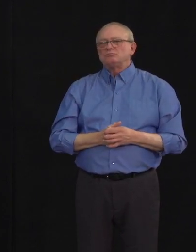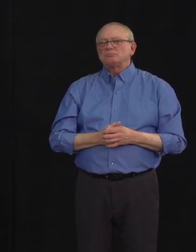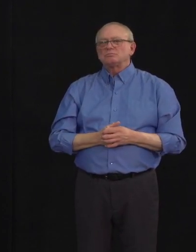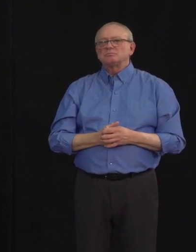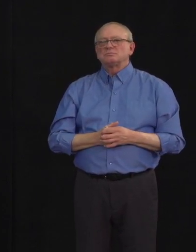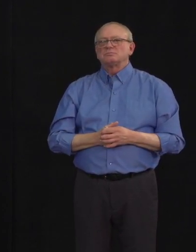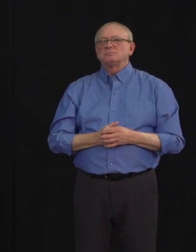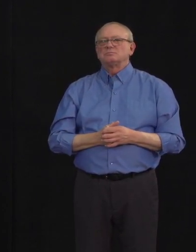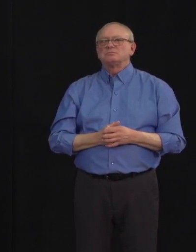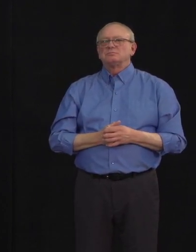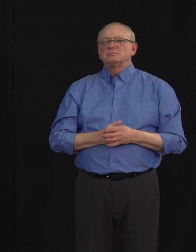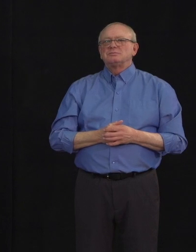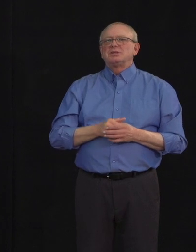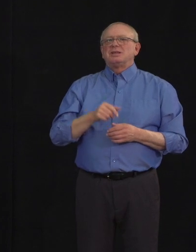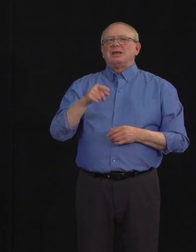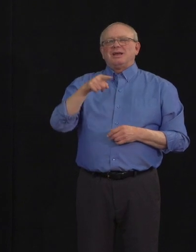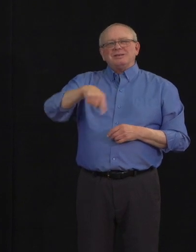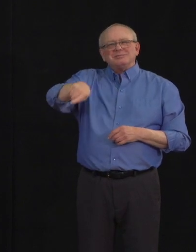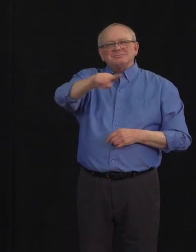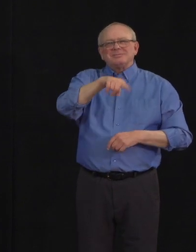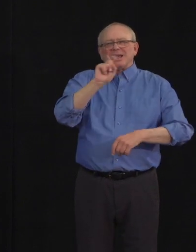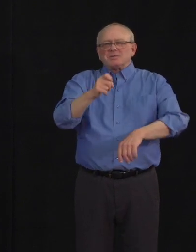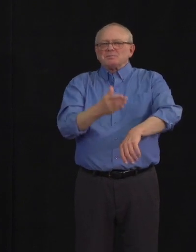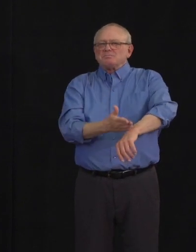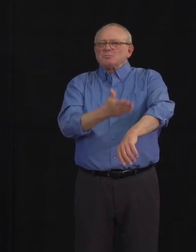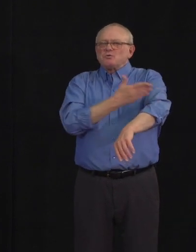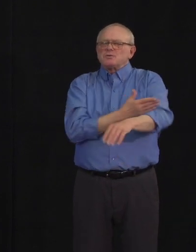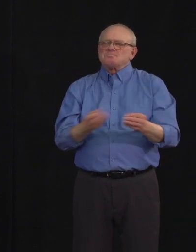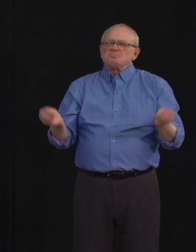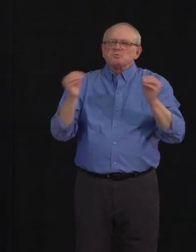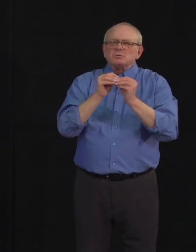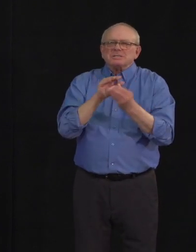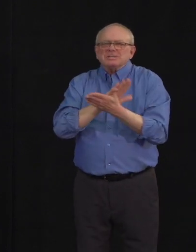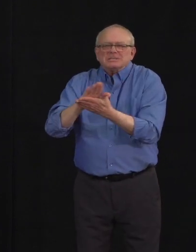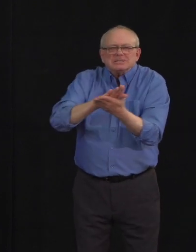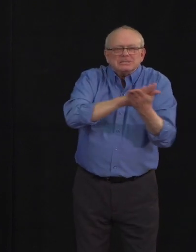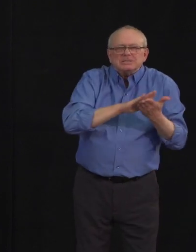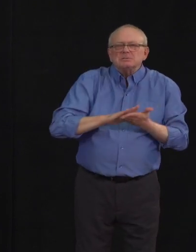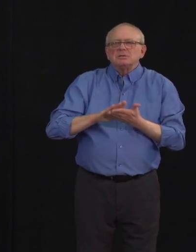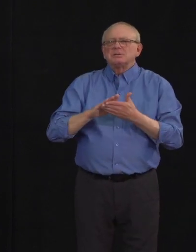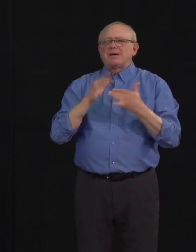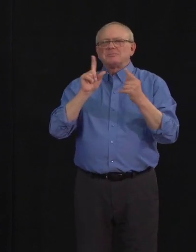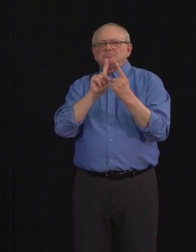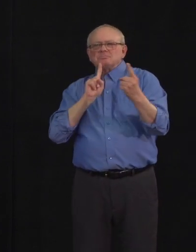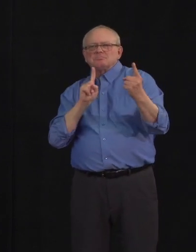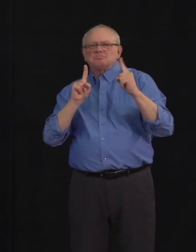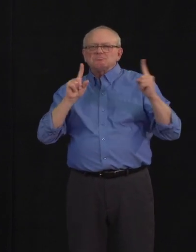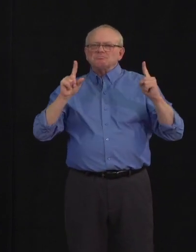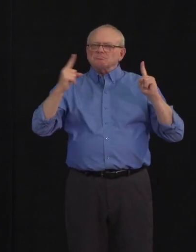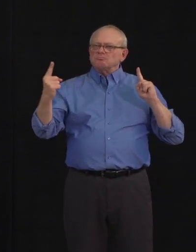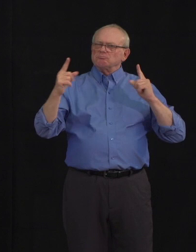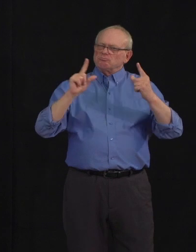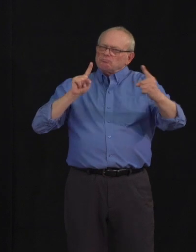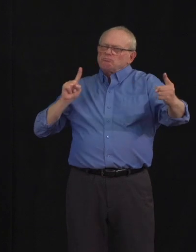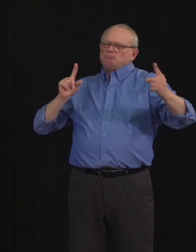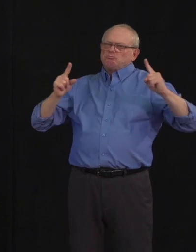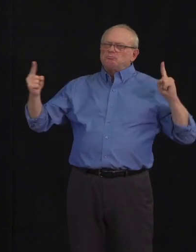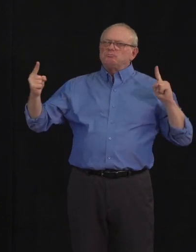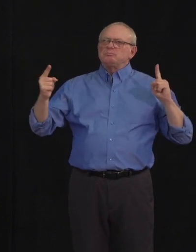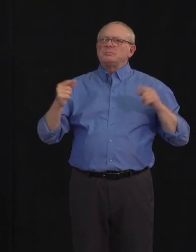enhanced cleaning and sanitization, distancing measures and other measures that are needed to prevent transmission are in place.